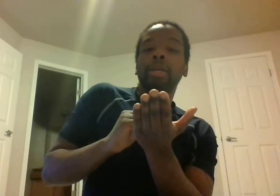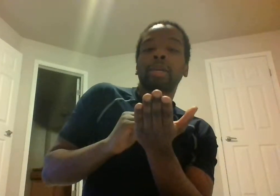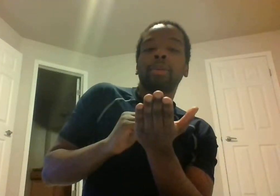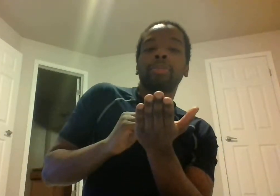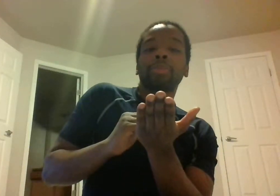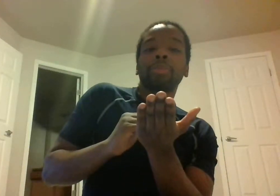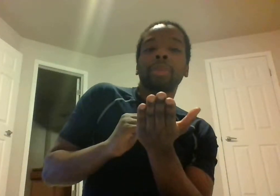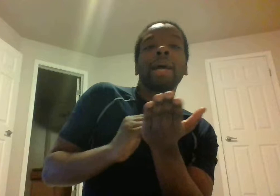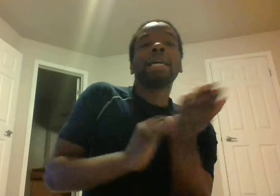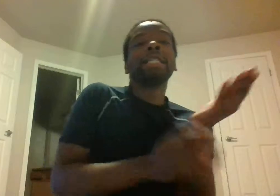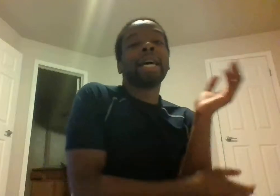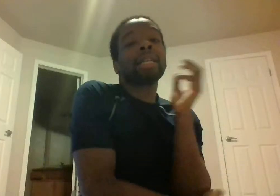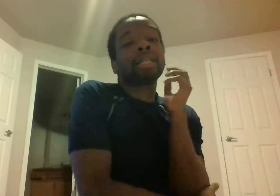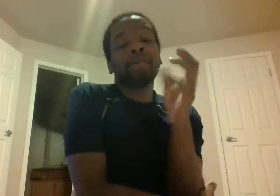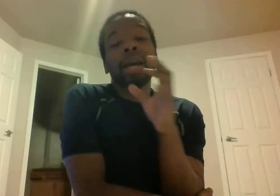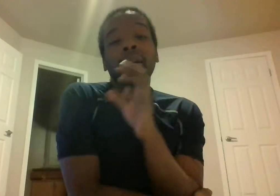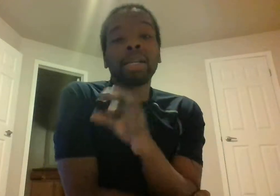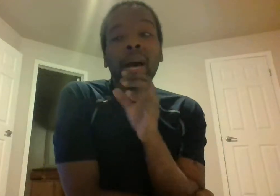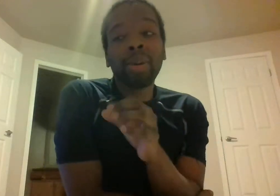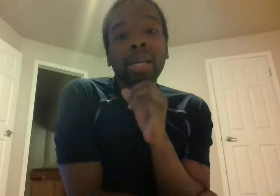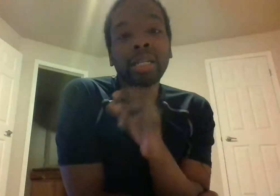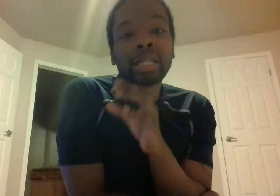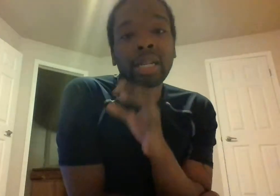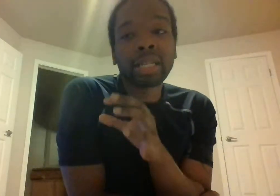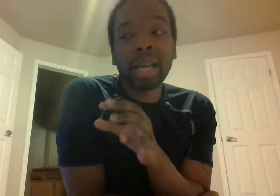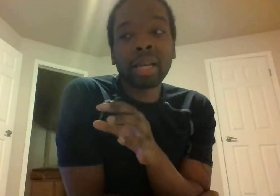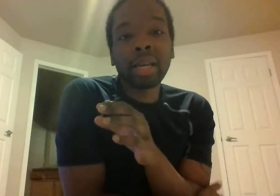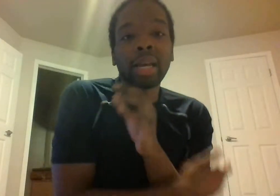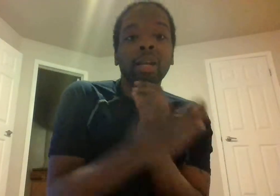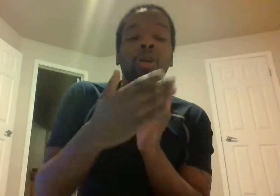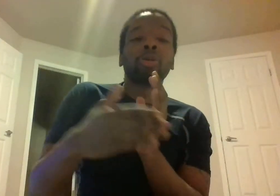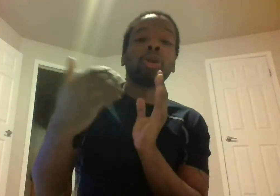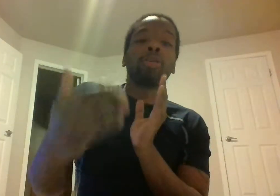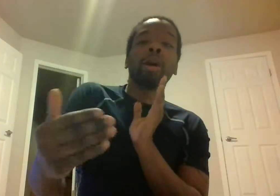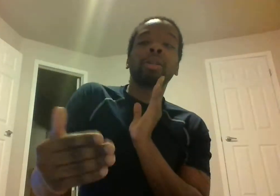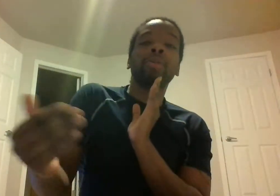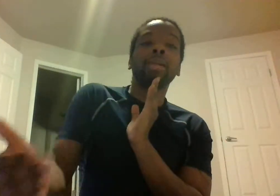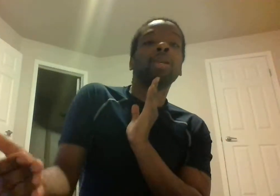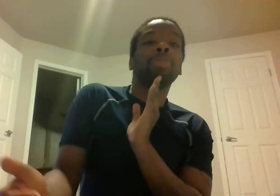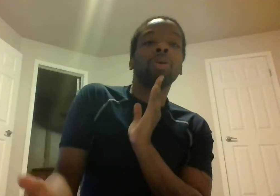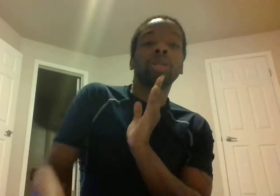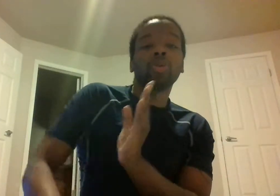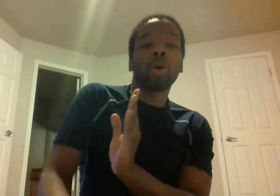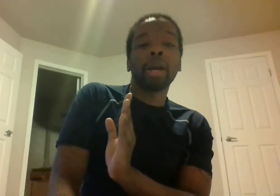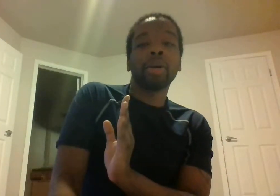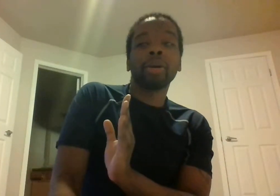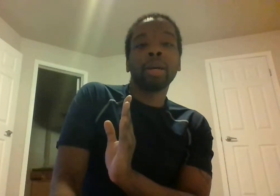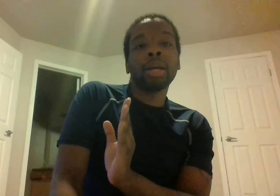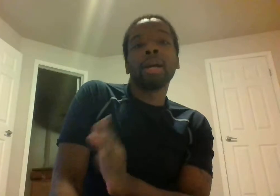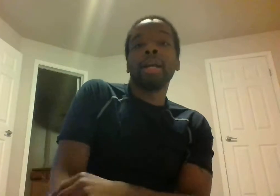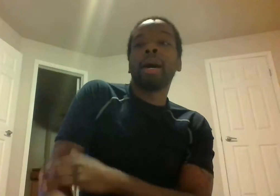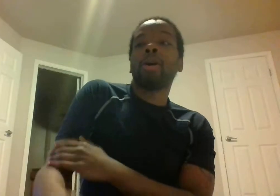take the stuff that could not be that just in the tank and go through a process of decomposing in one area now